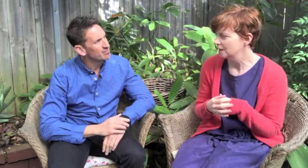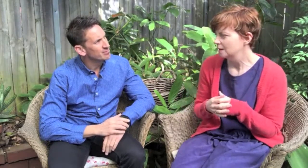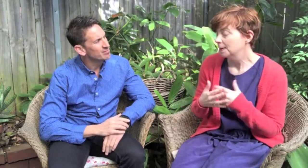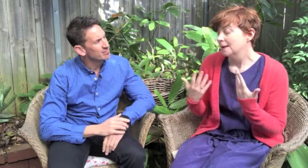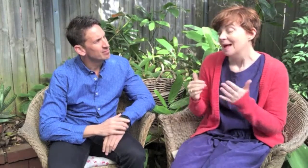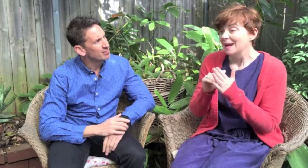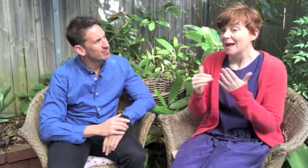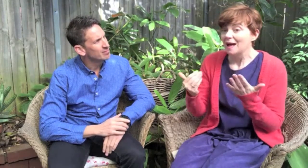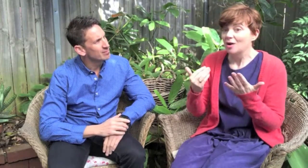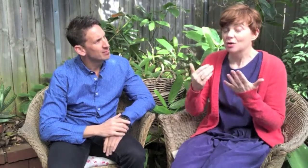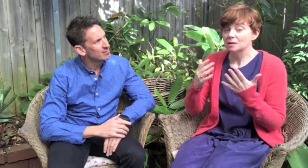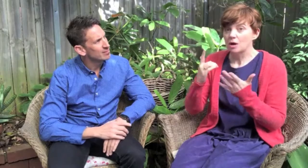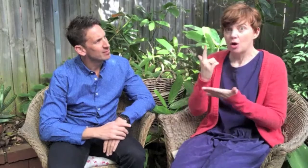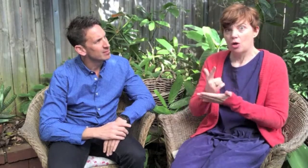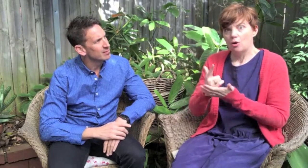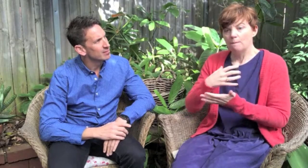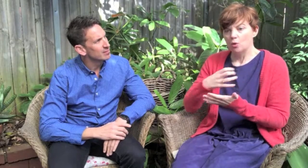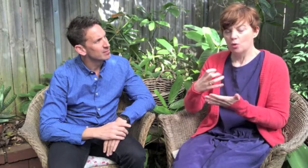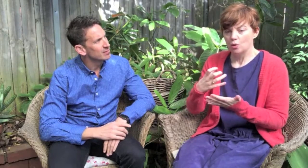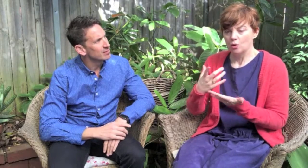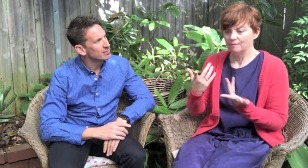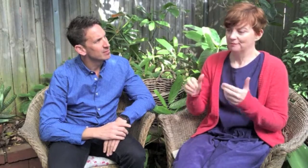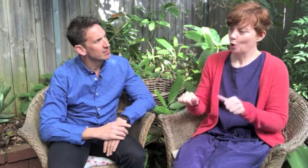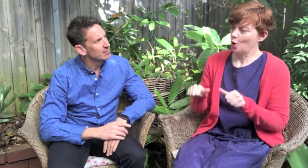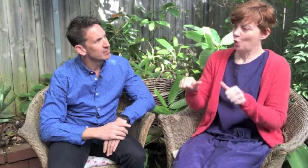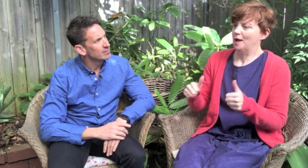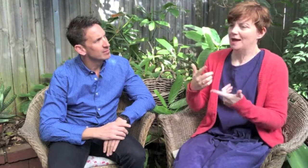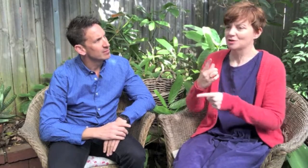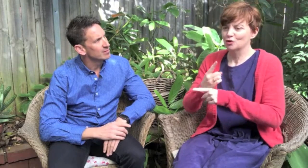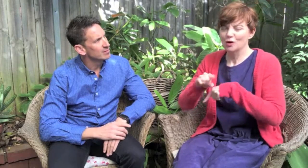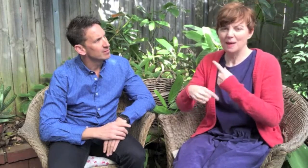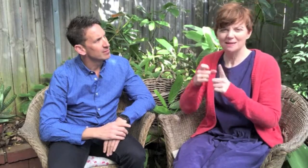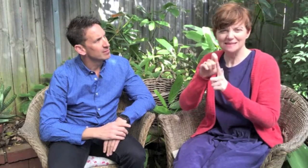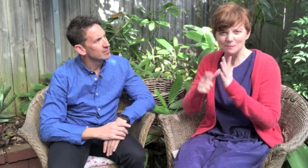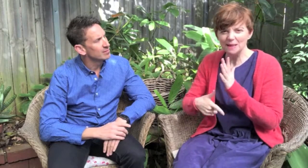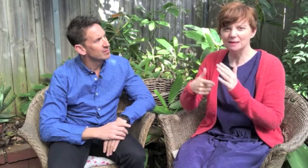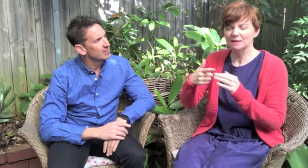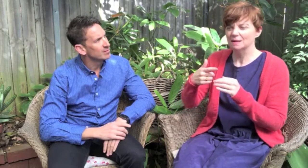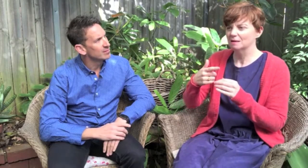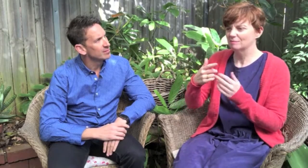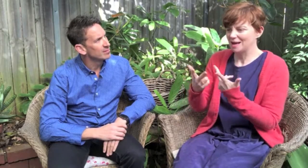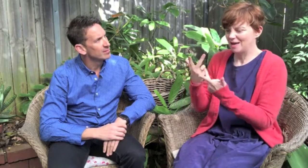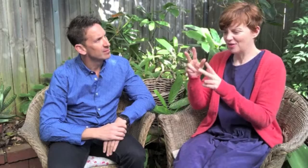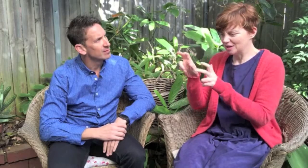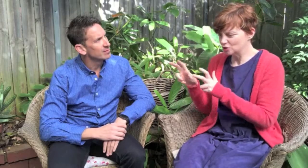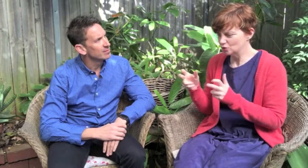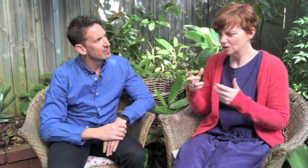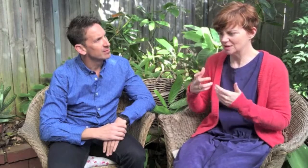Now, I think these days it's much more acceptable to talk about disabilities and other issues.